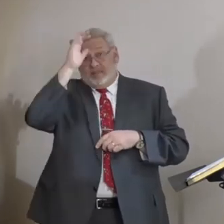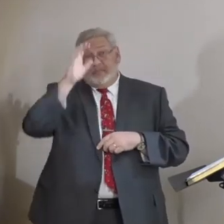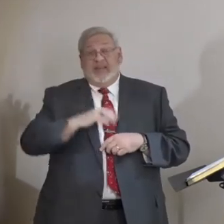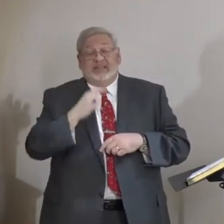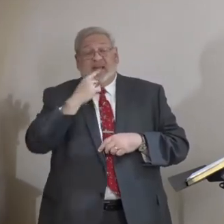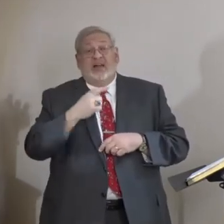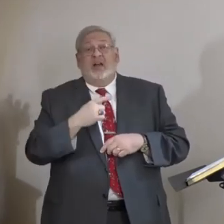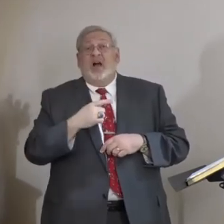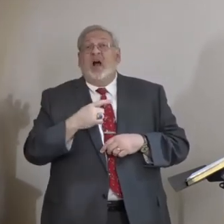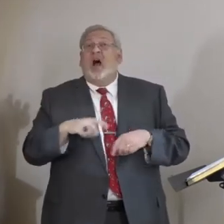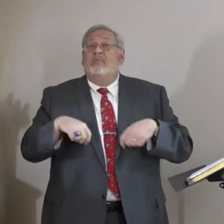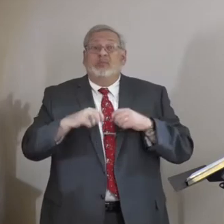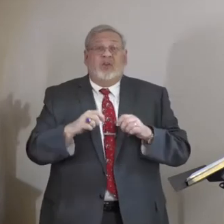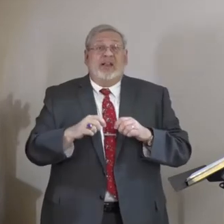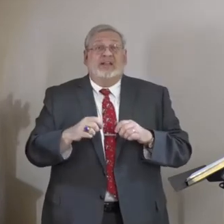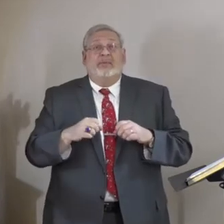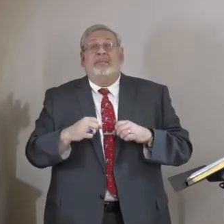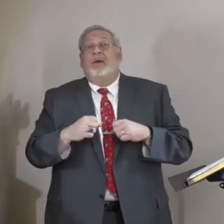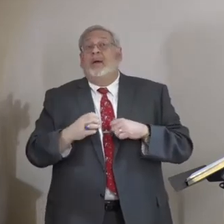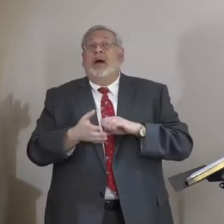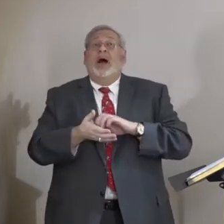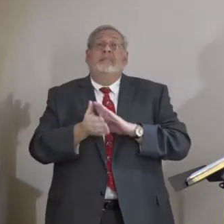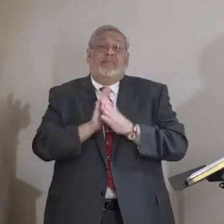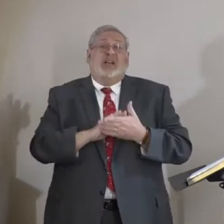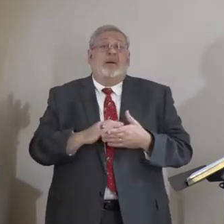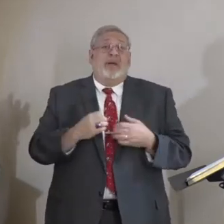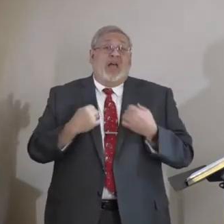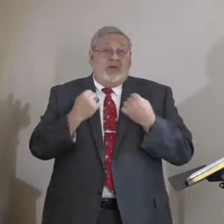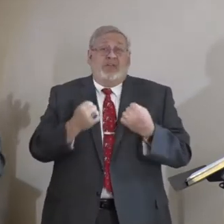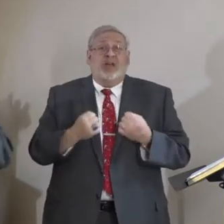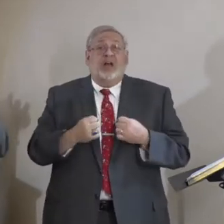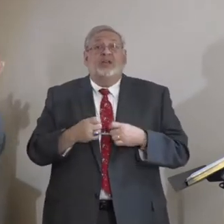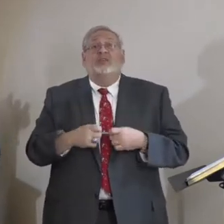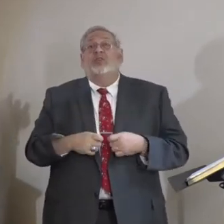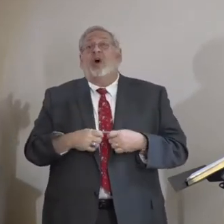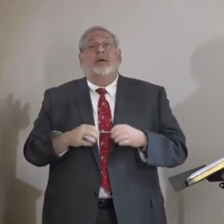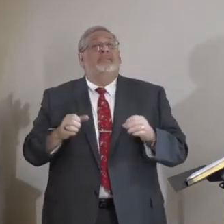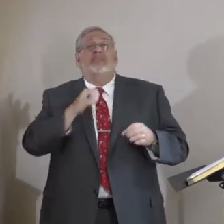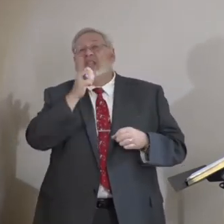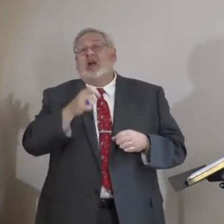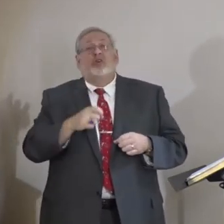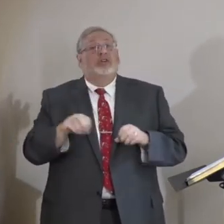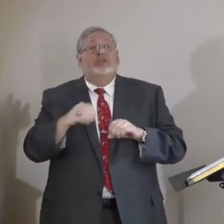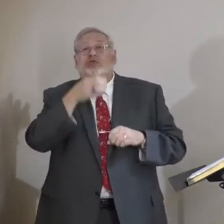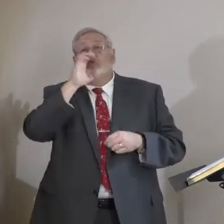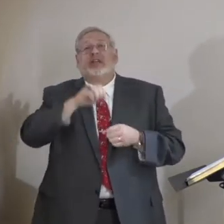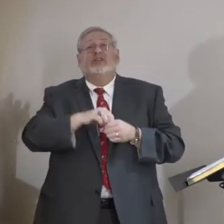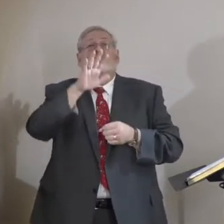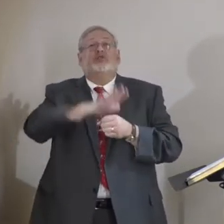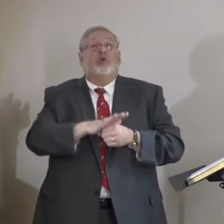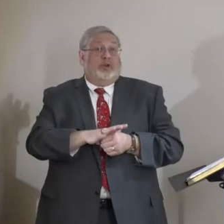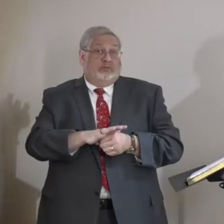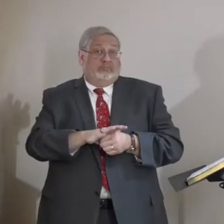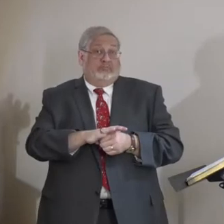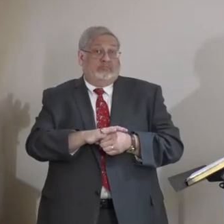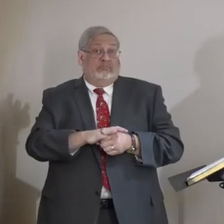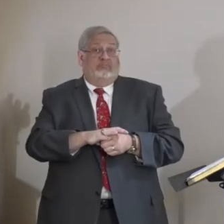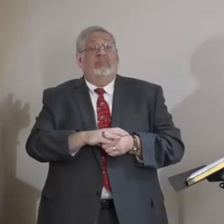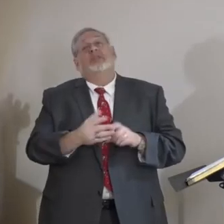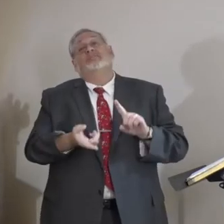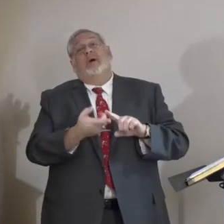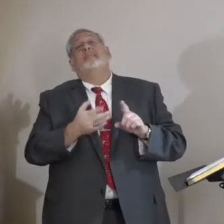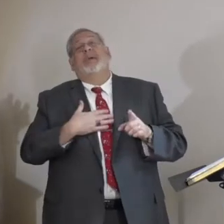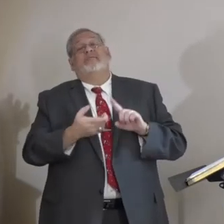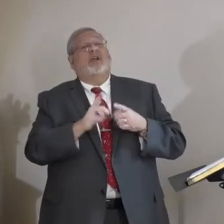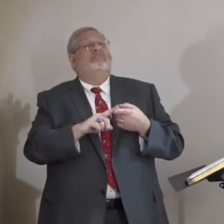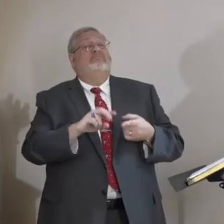listen, I'm trying to get myself healthy so I can serve God better. So I'm going to give up soda for this trip. And so he was my friend. said,